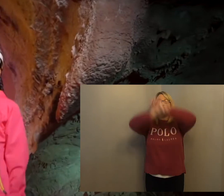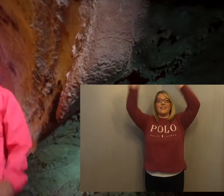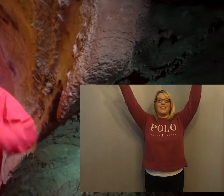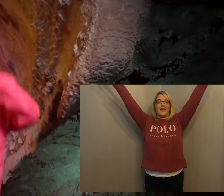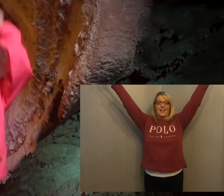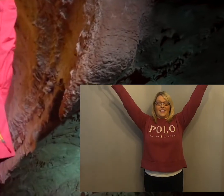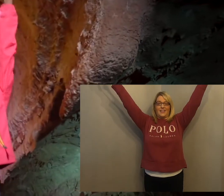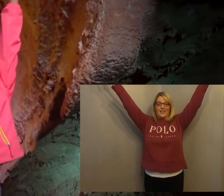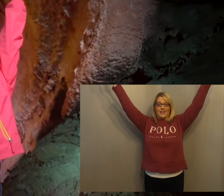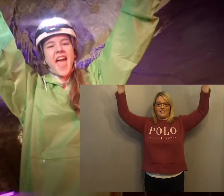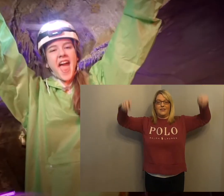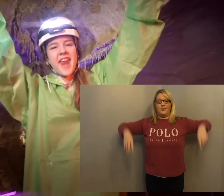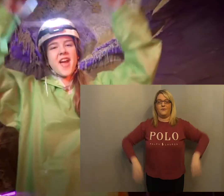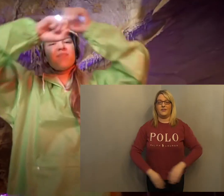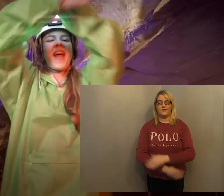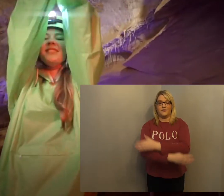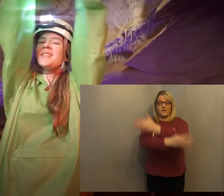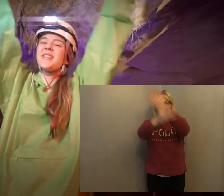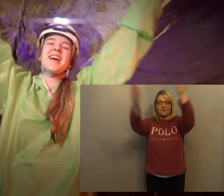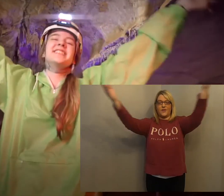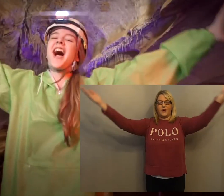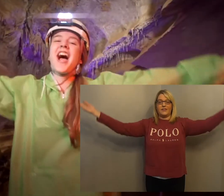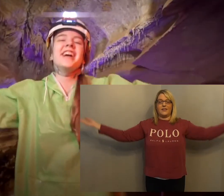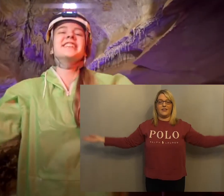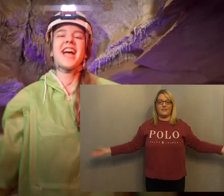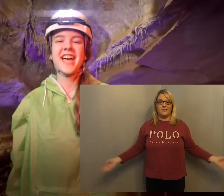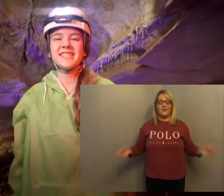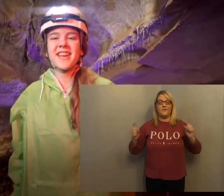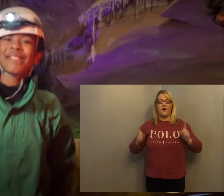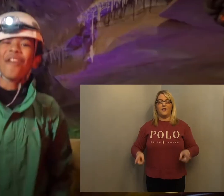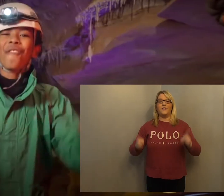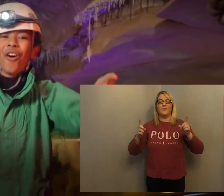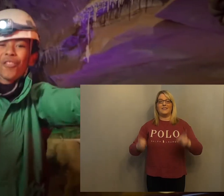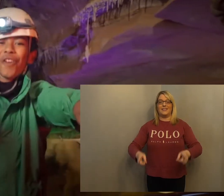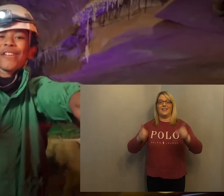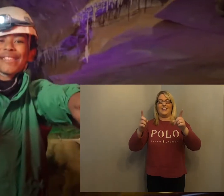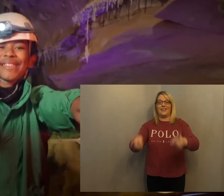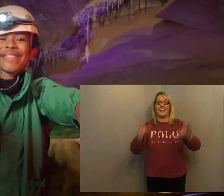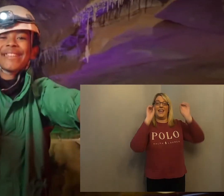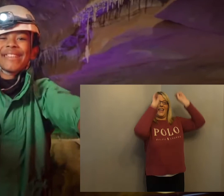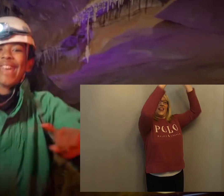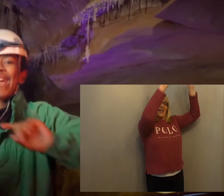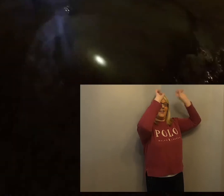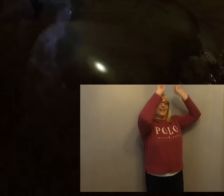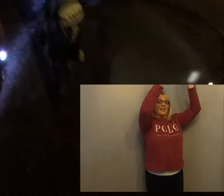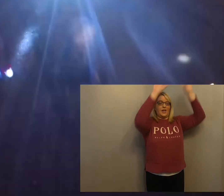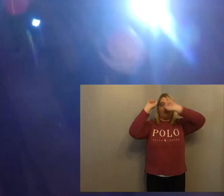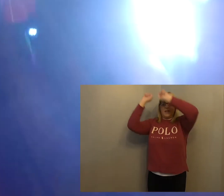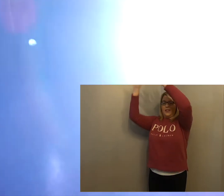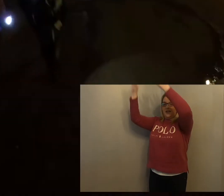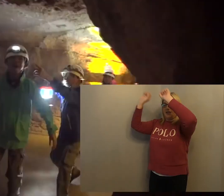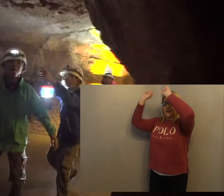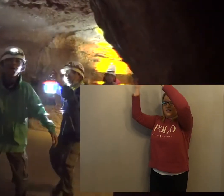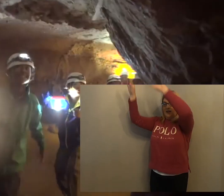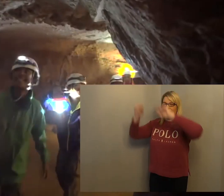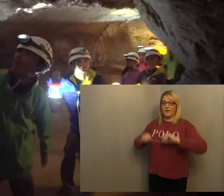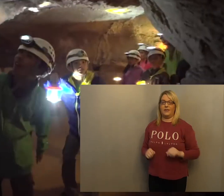he is the light that breaks through the darkness. Follow his lead and light it up, light it up.